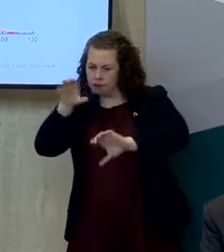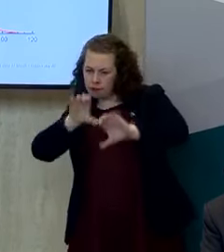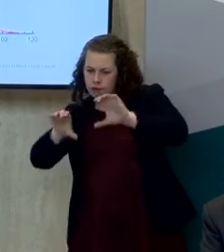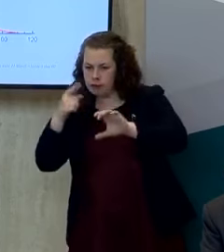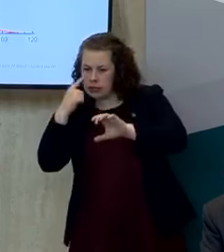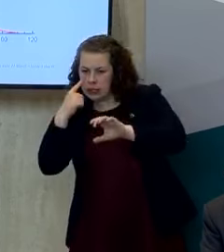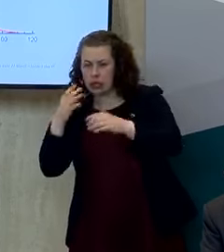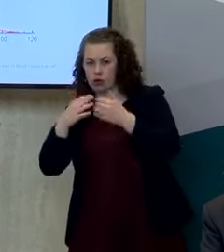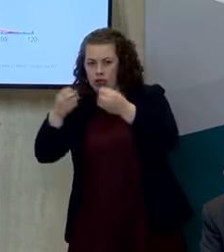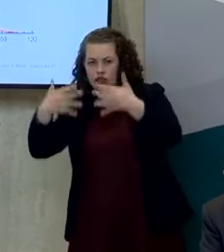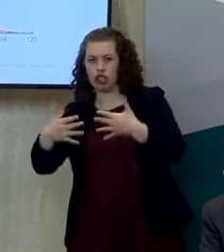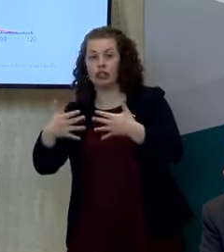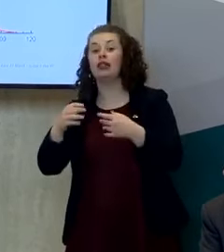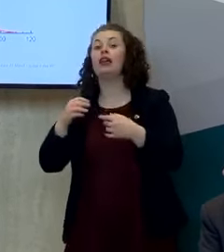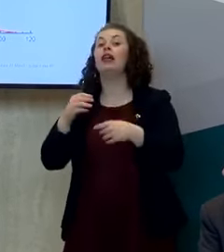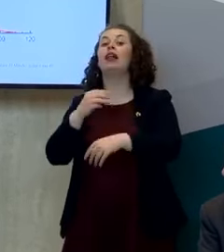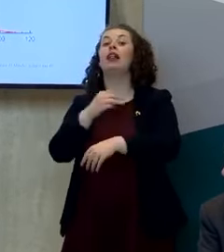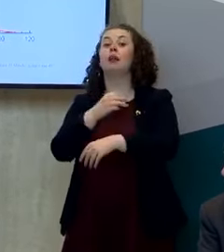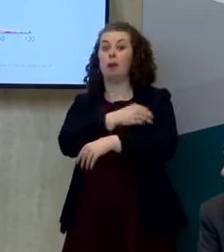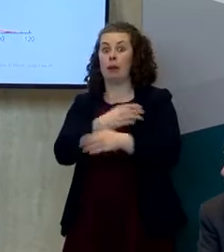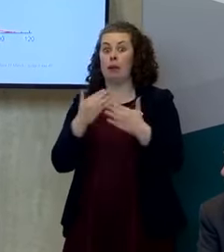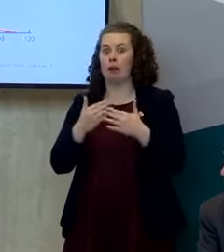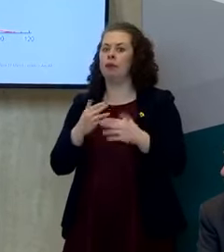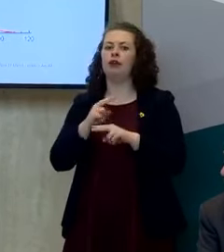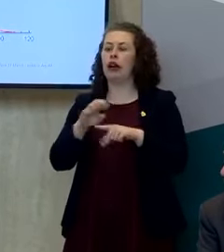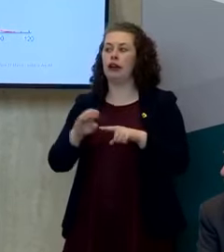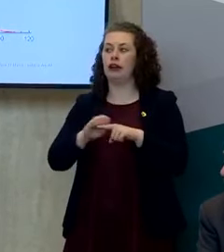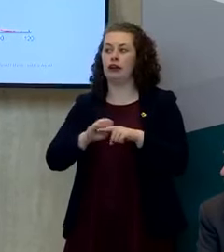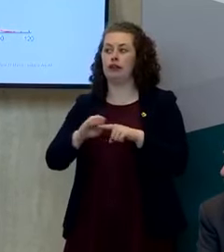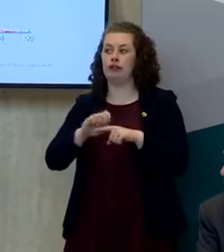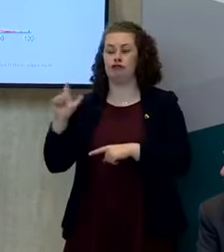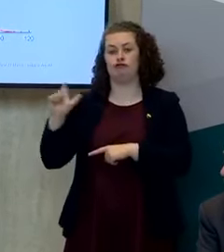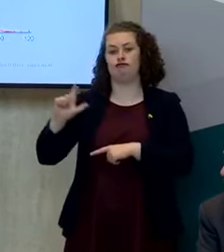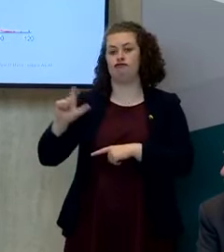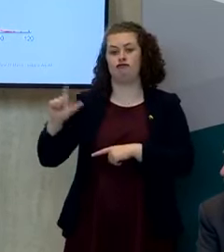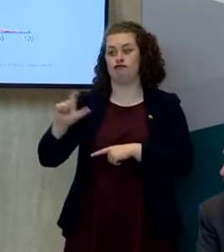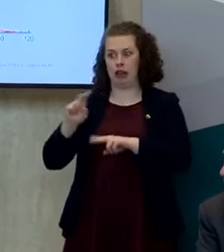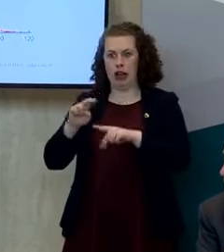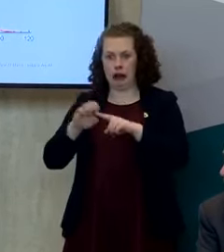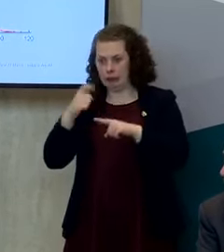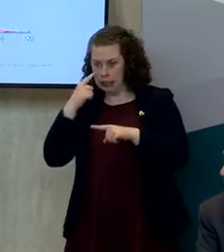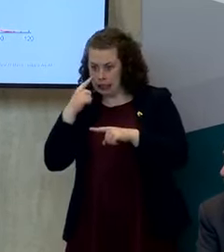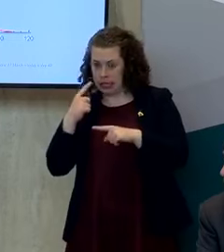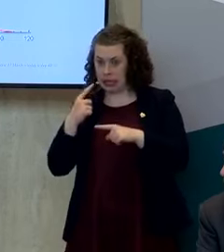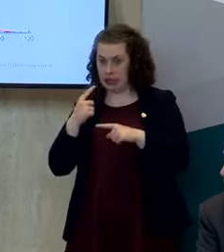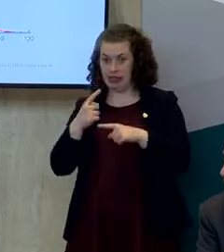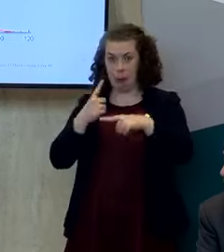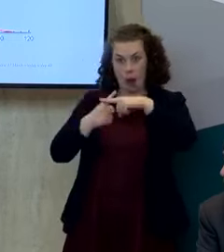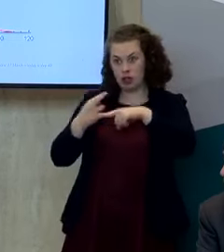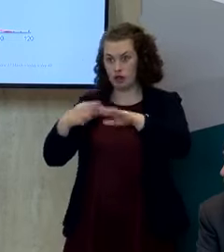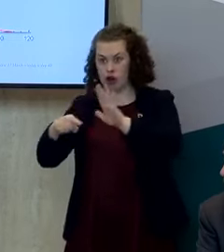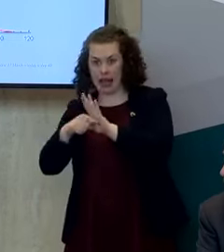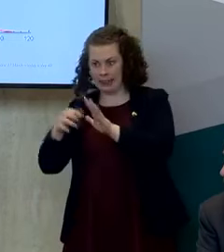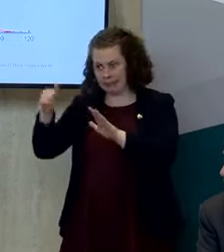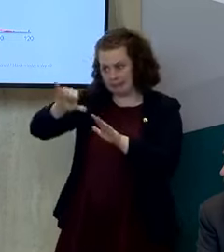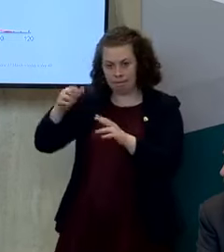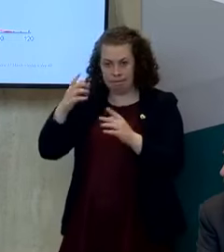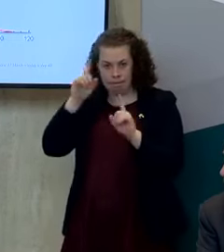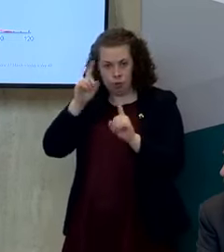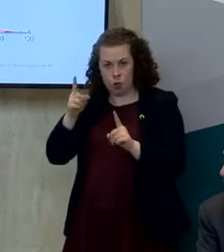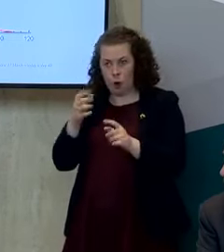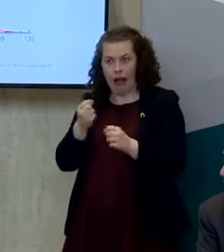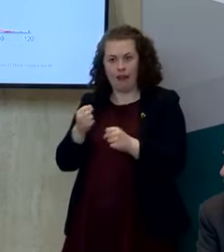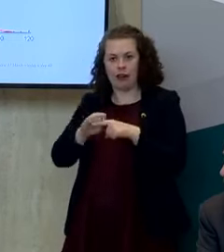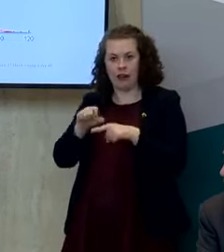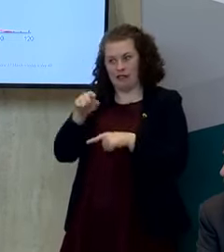issue the reagent is is what and the shortage of reagent which is a worldwide issue and our attempts are which i hope will be come to